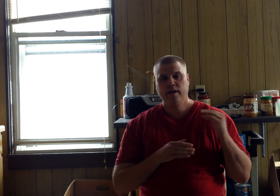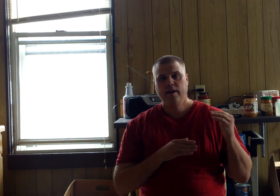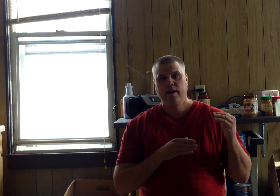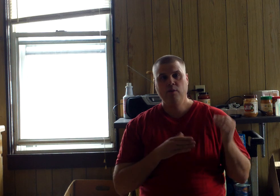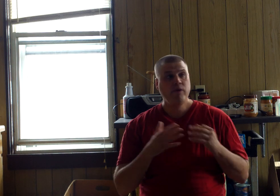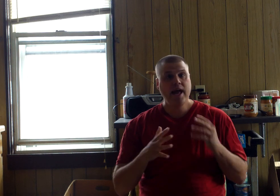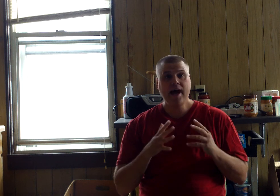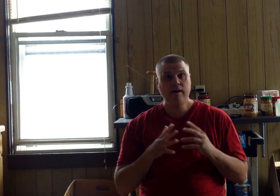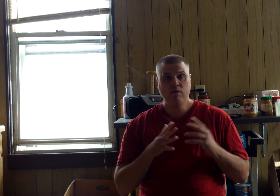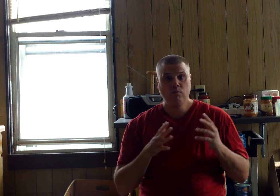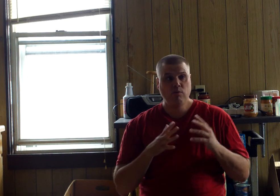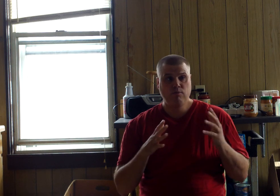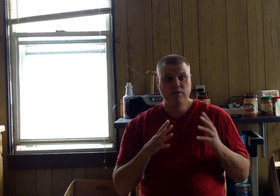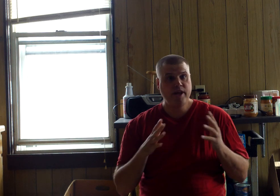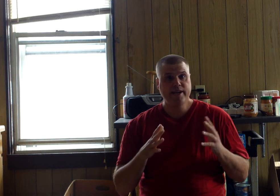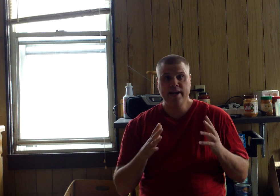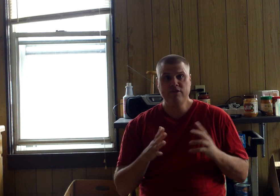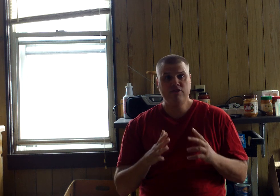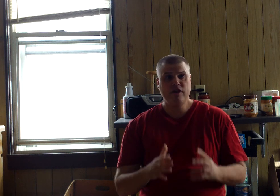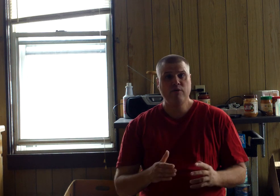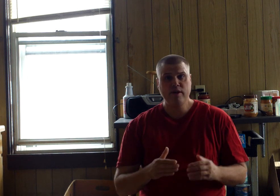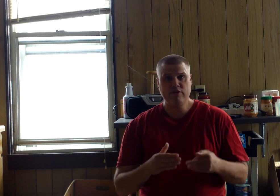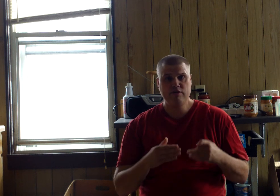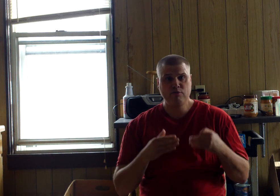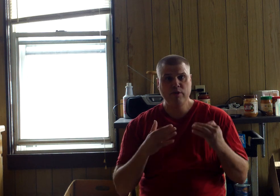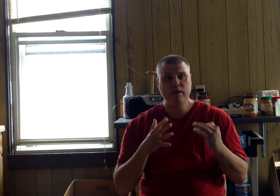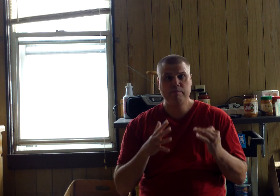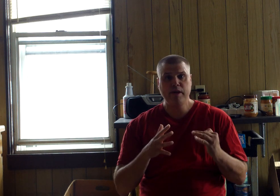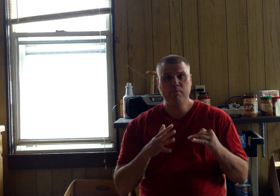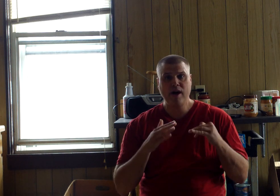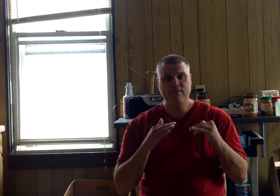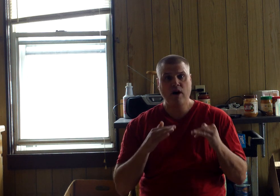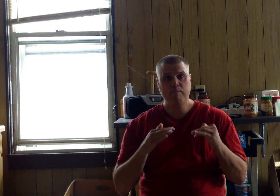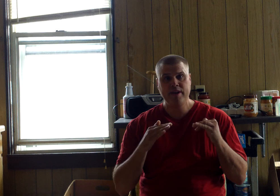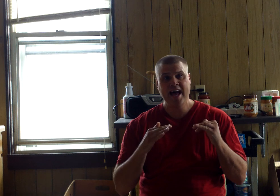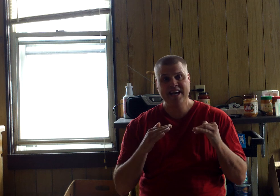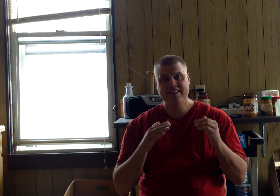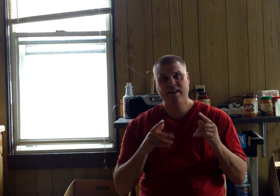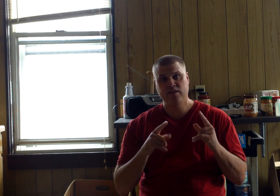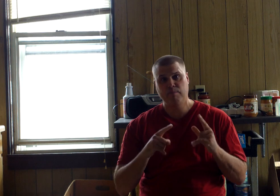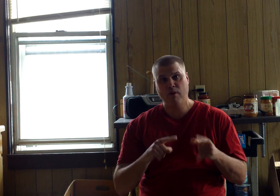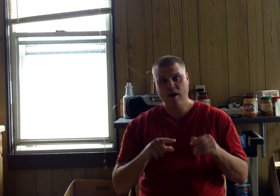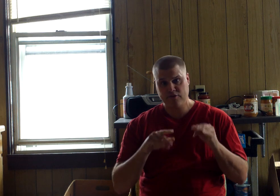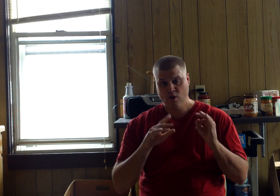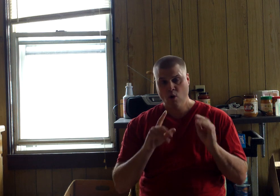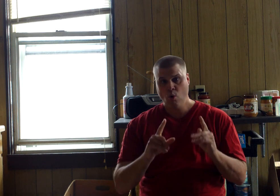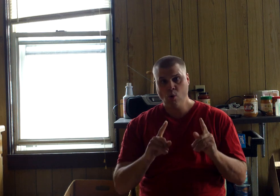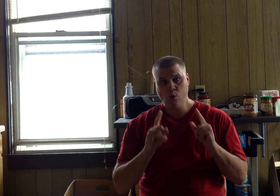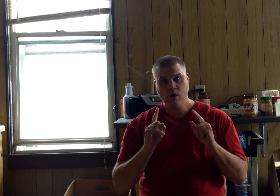And we have, for decades and generations, we the people have not been acting like the boss or